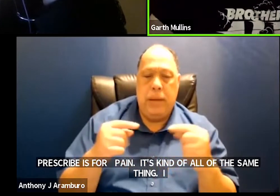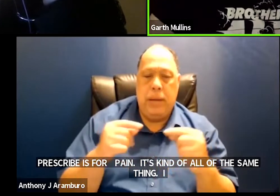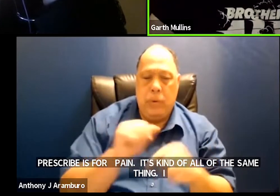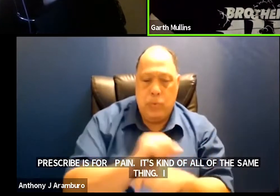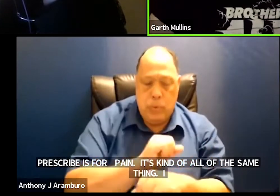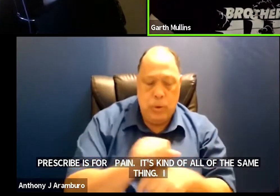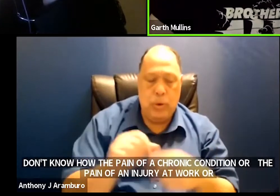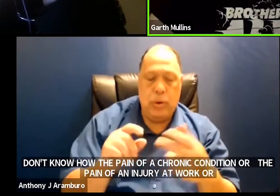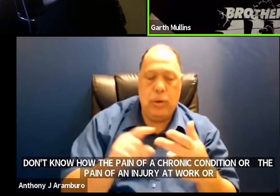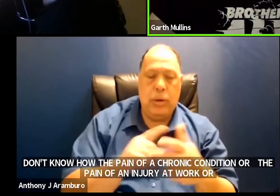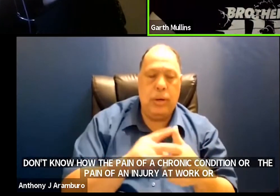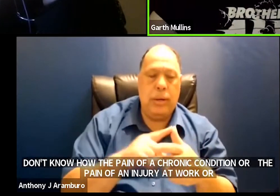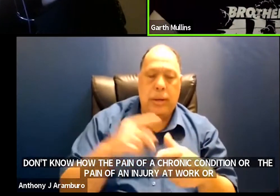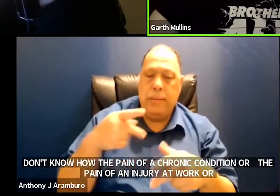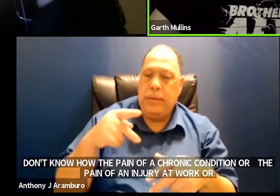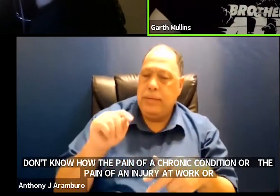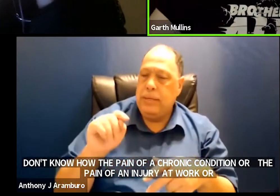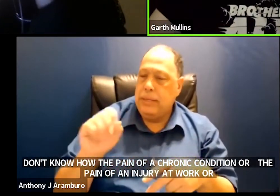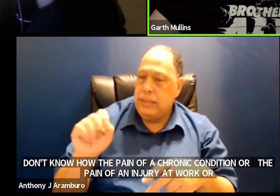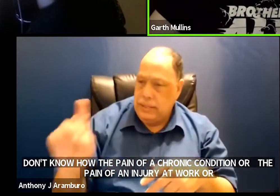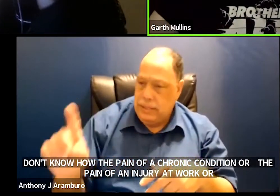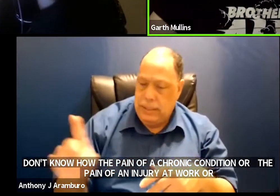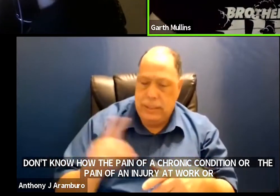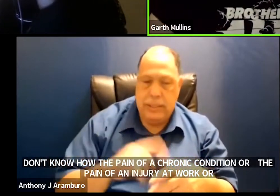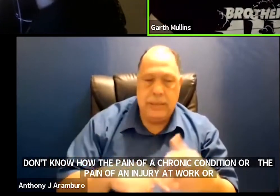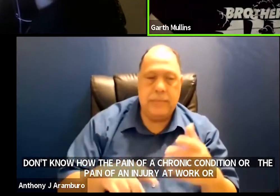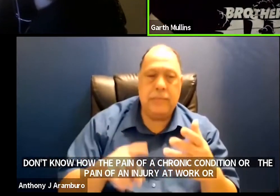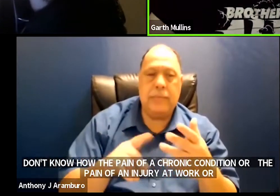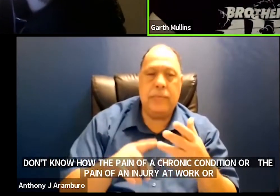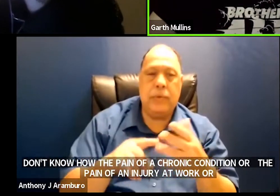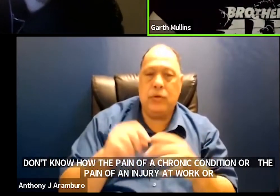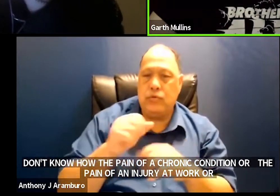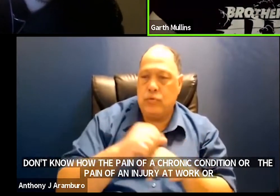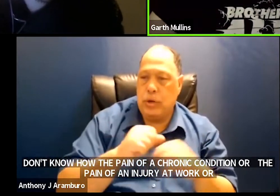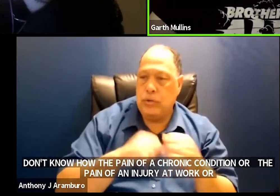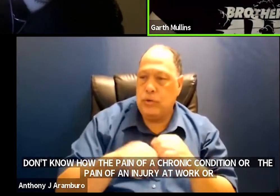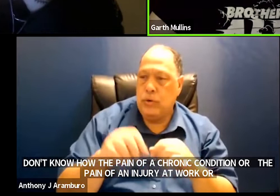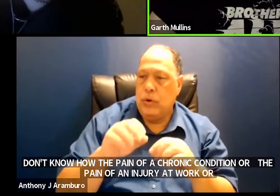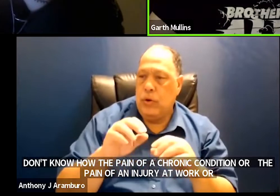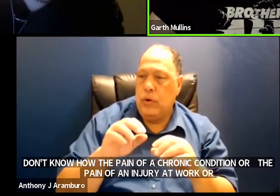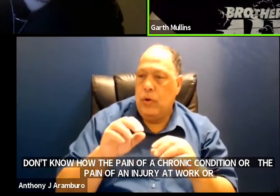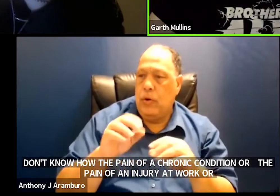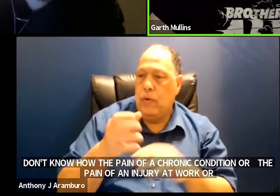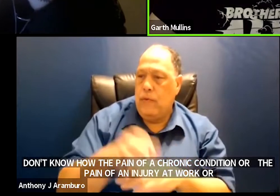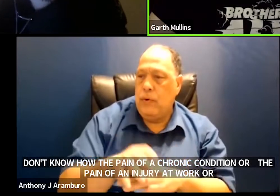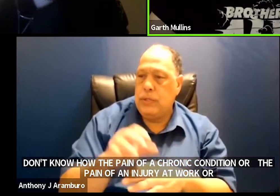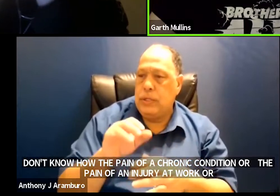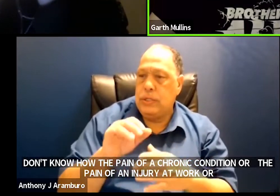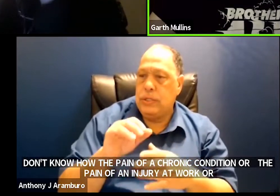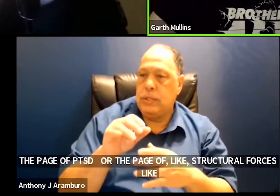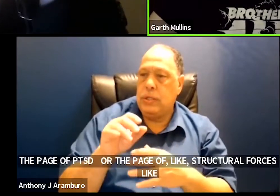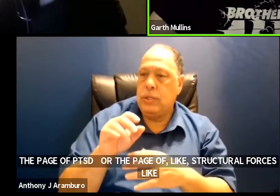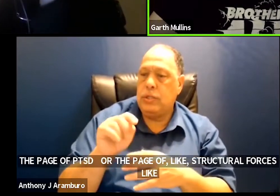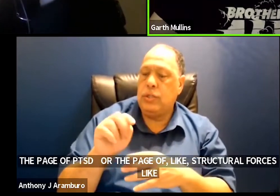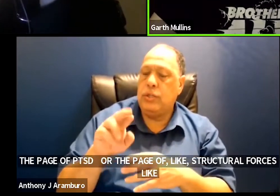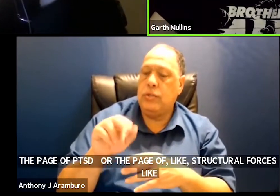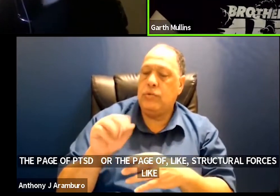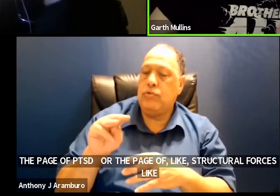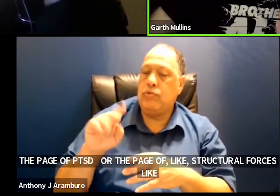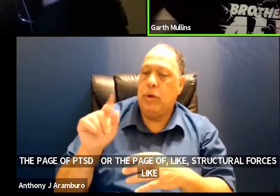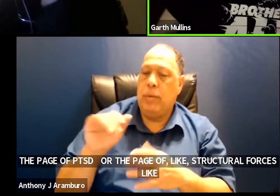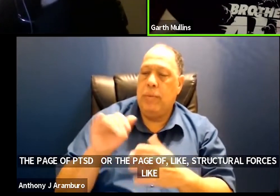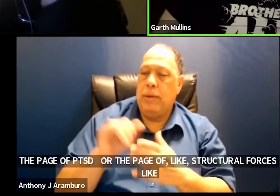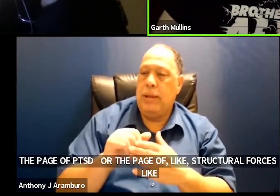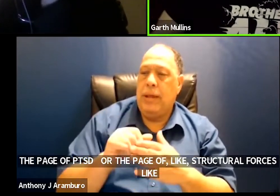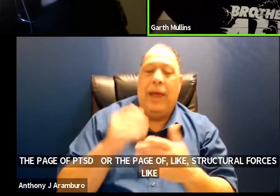or the the pain of like structural forces like colonization and the trauma that that all causes i don't know if those fit